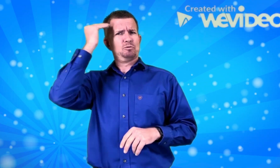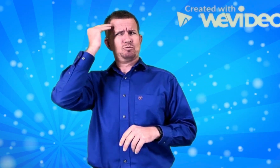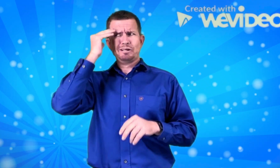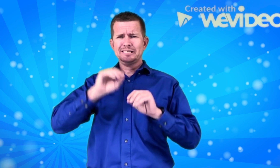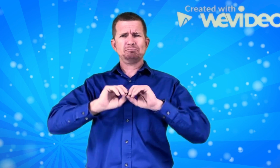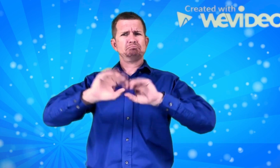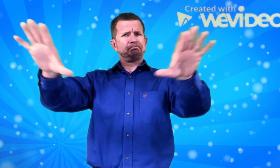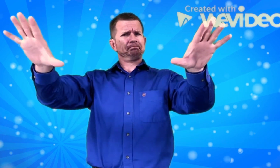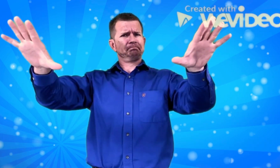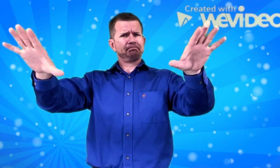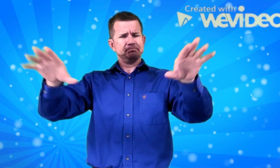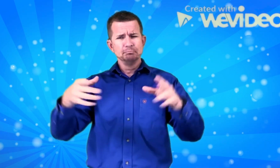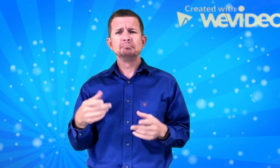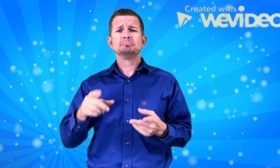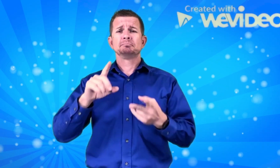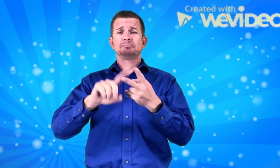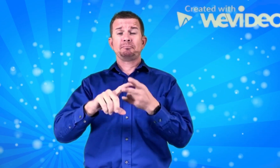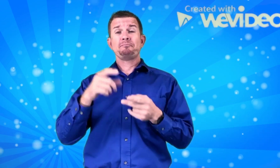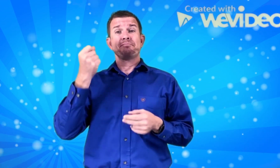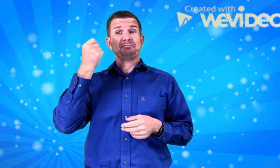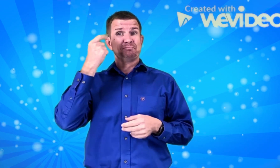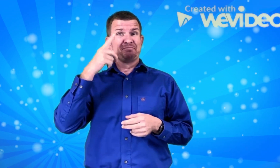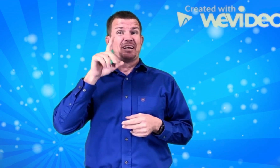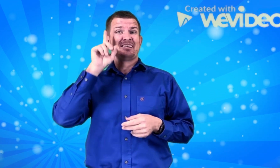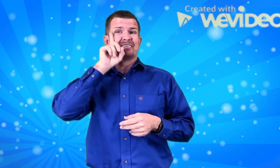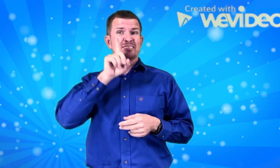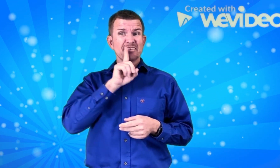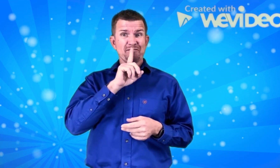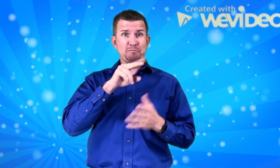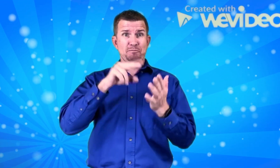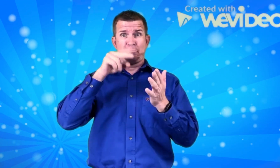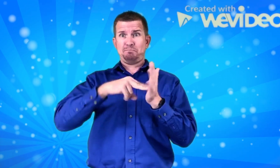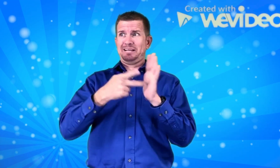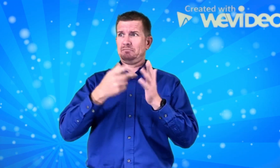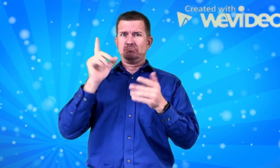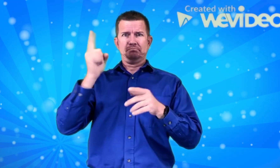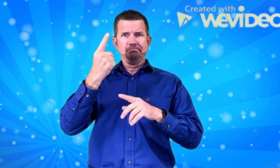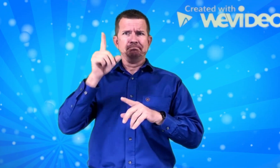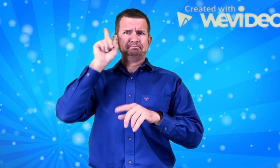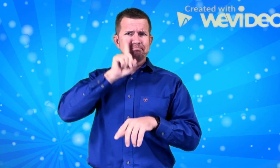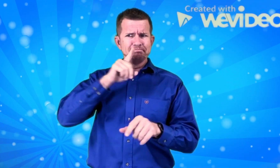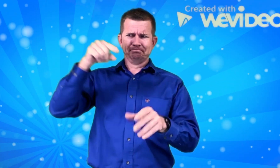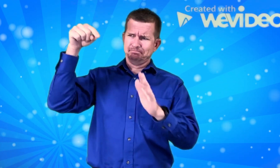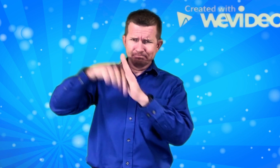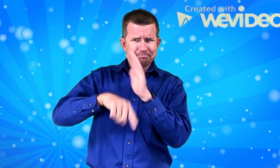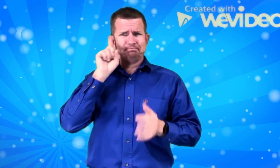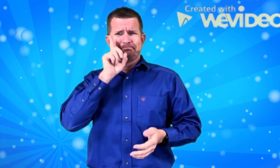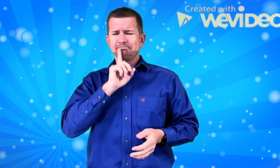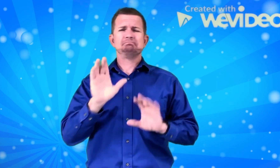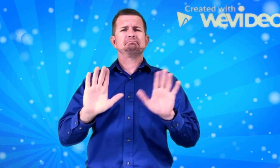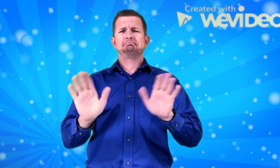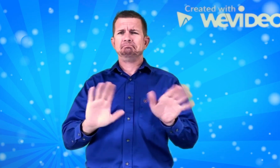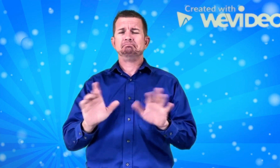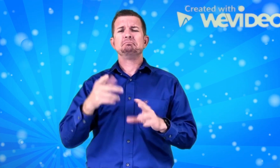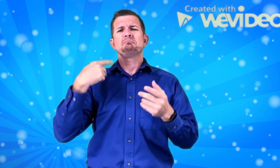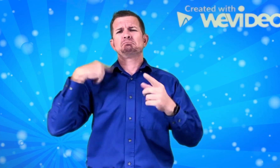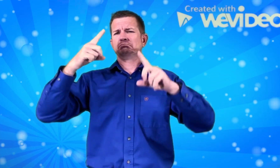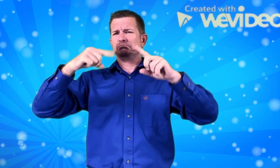Awareness Week isn't only about the people who are profoundly Deaf, but also those who are hard of hearing or those who are experiencing